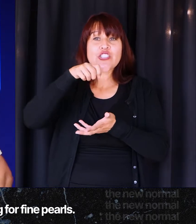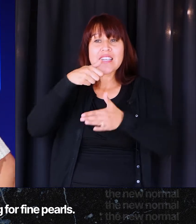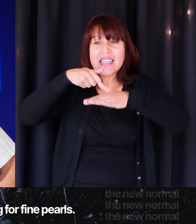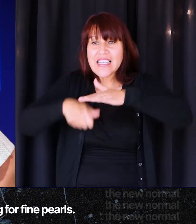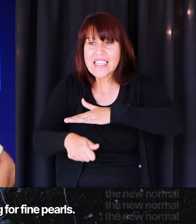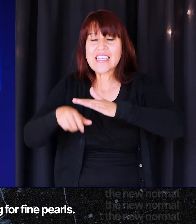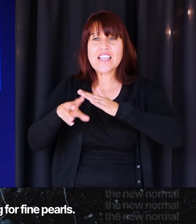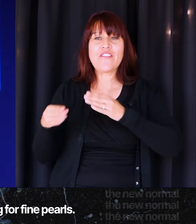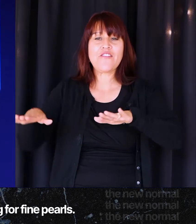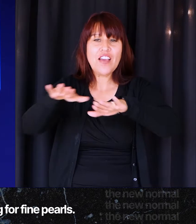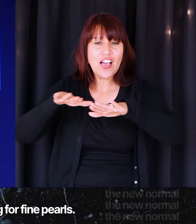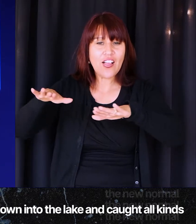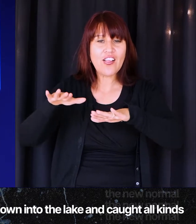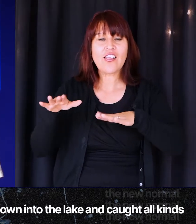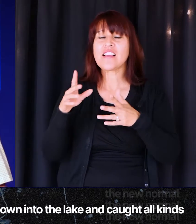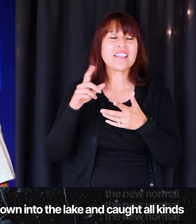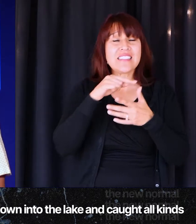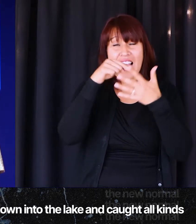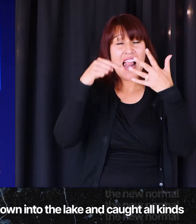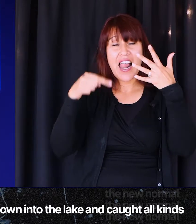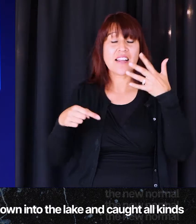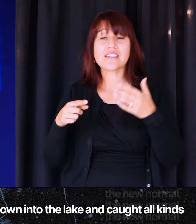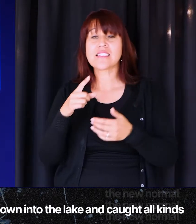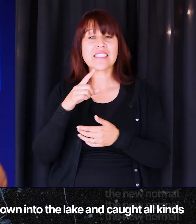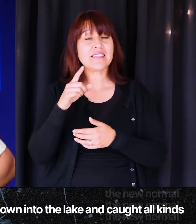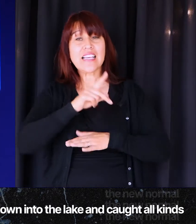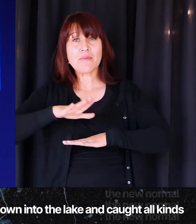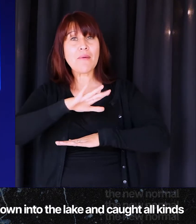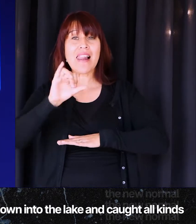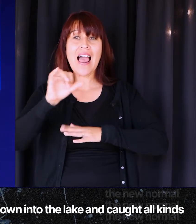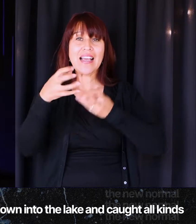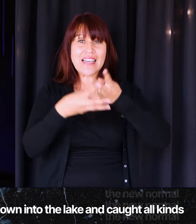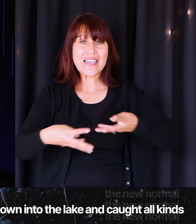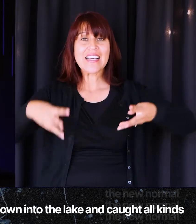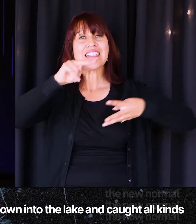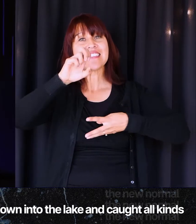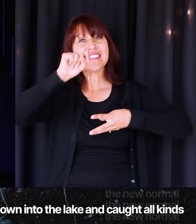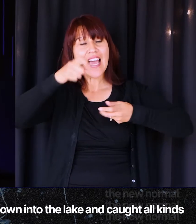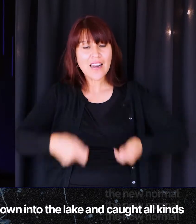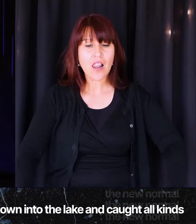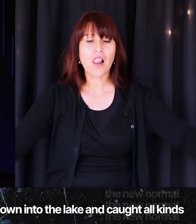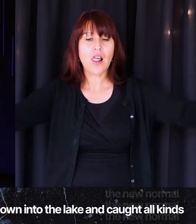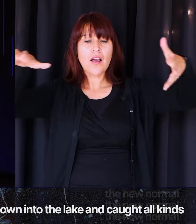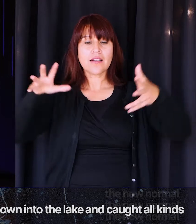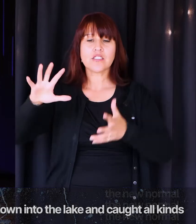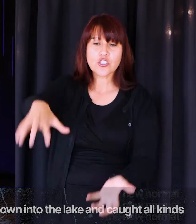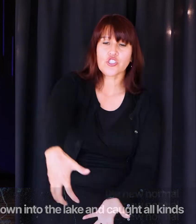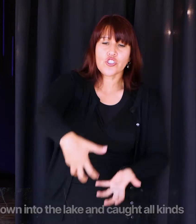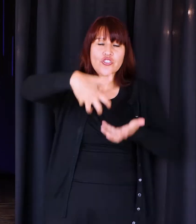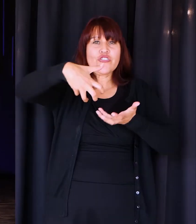like a merchant looking for fine pearls. 47, the kingdom of heaven is like a net that was let down into the lake and caught all kinds of fish.